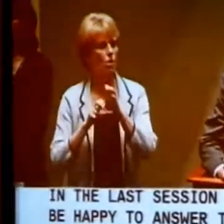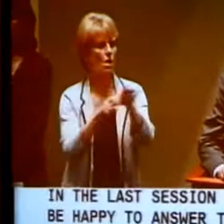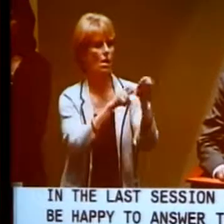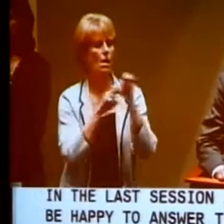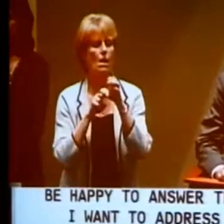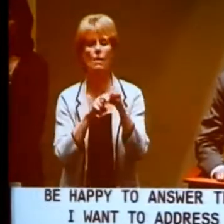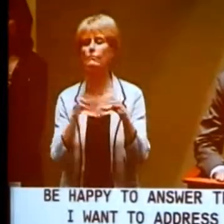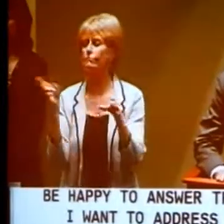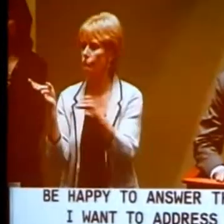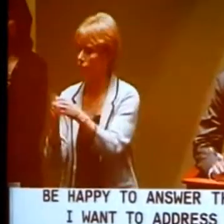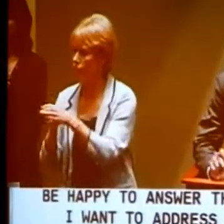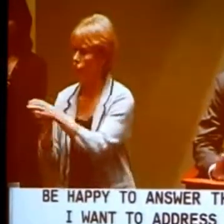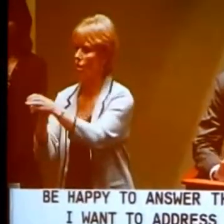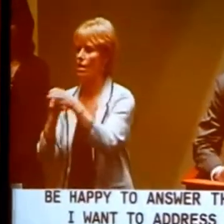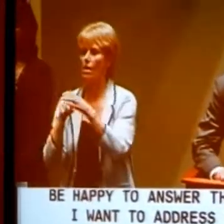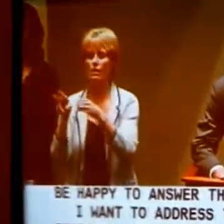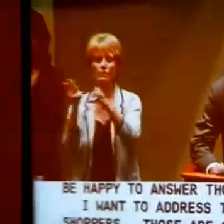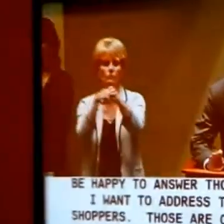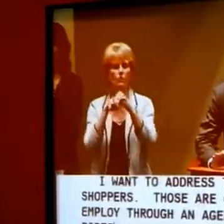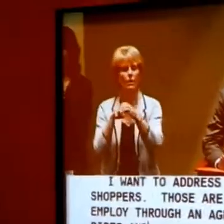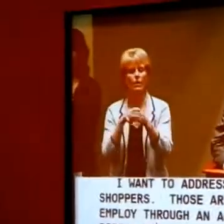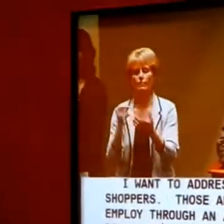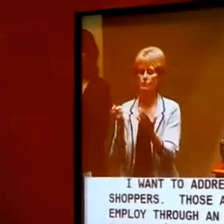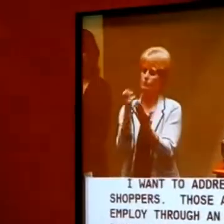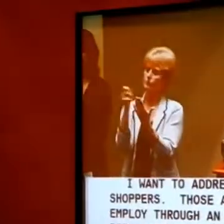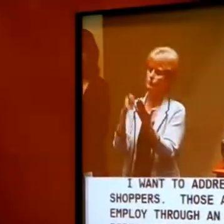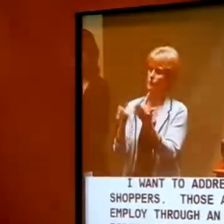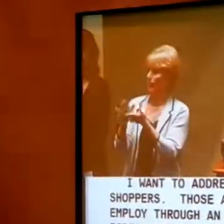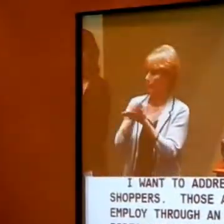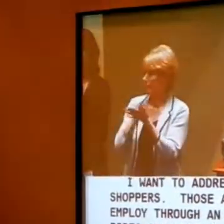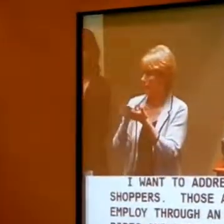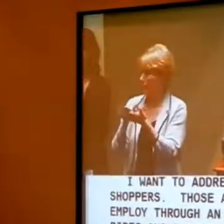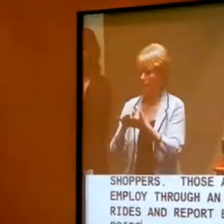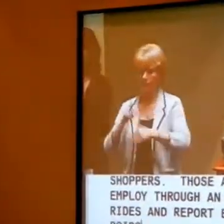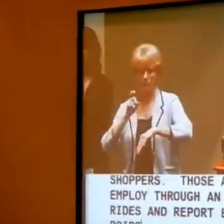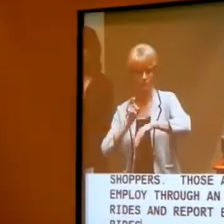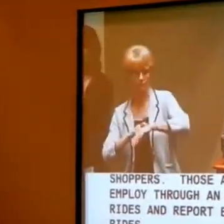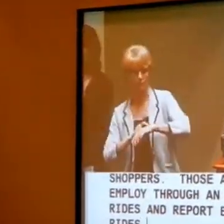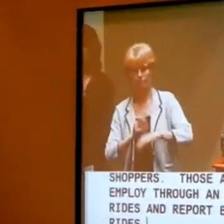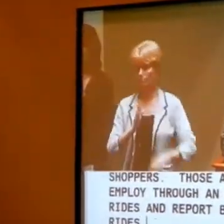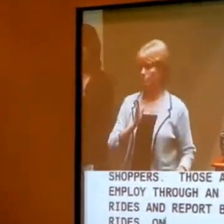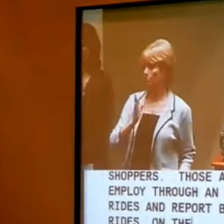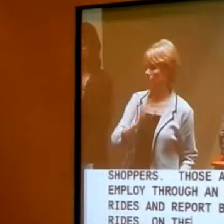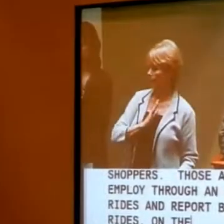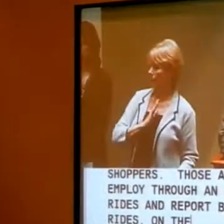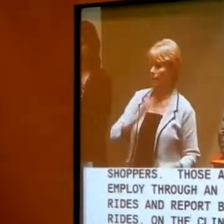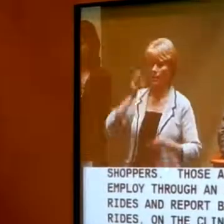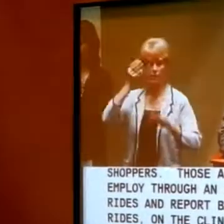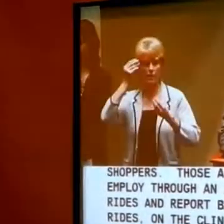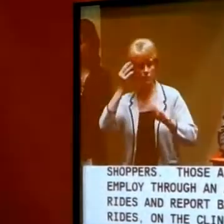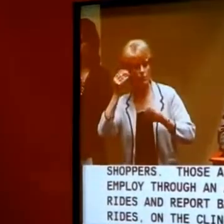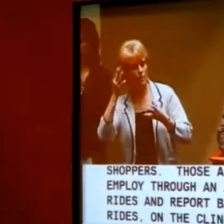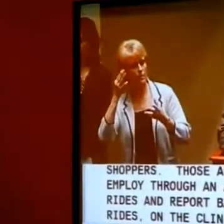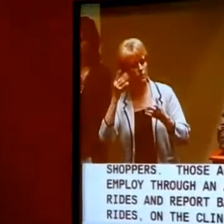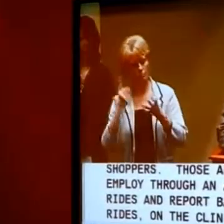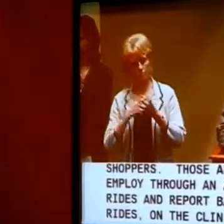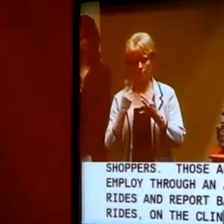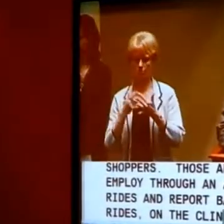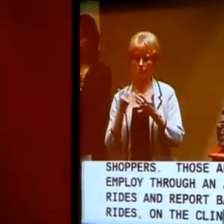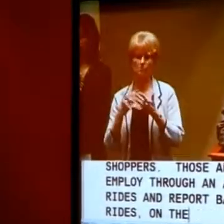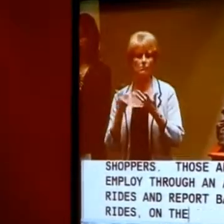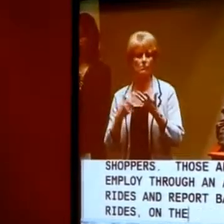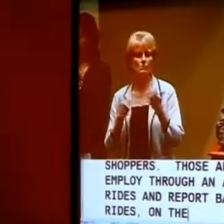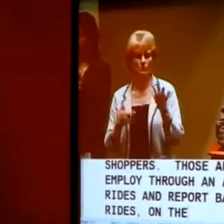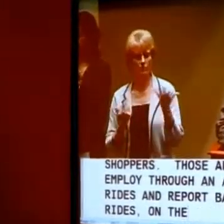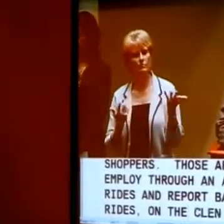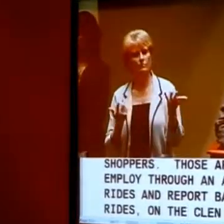feed back to us on those rides, on the cleanliness, on operator politeness, on the information that is given out, on all these sorts